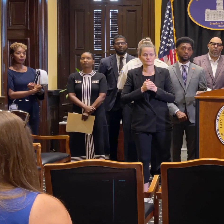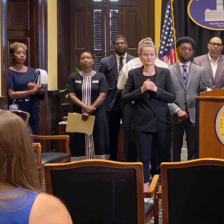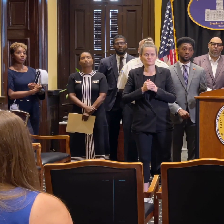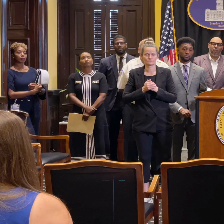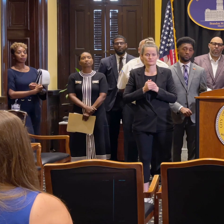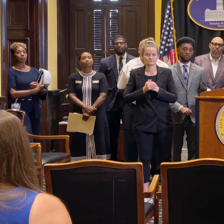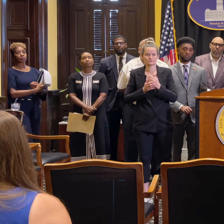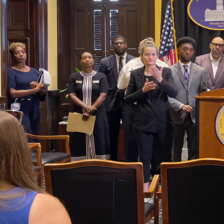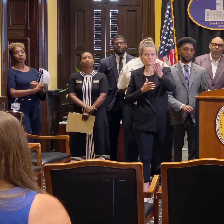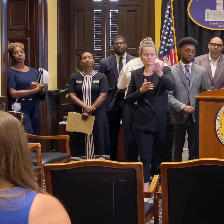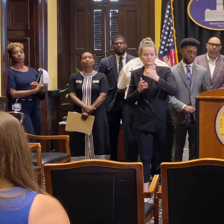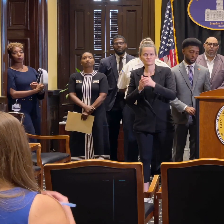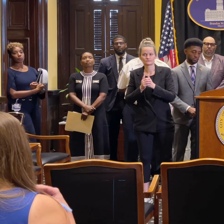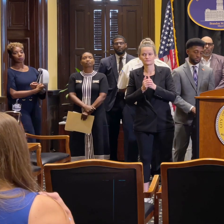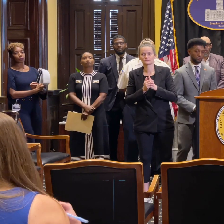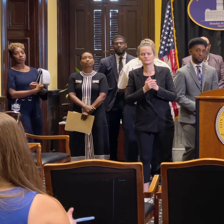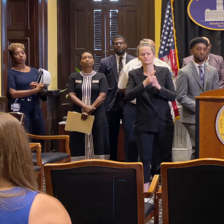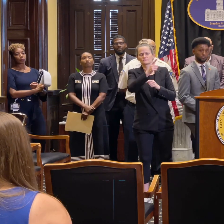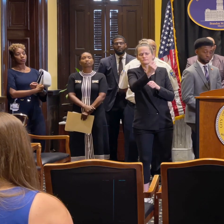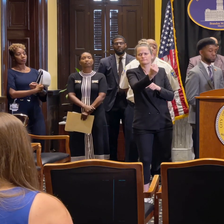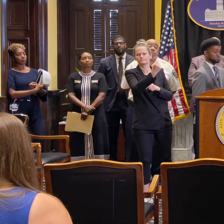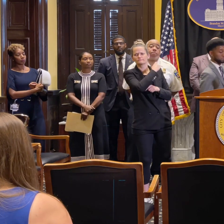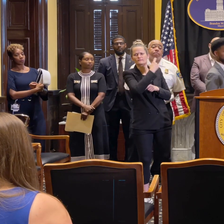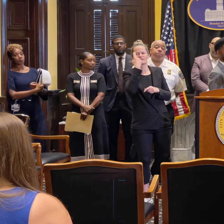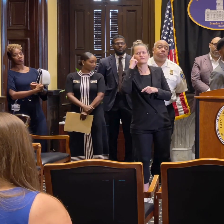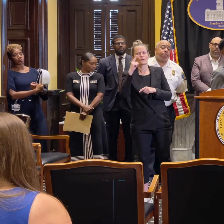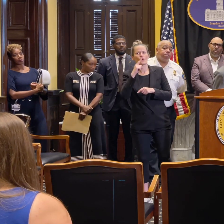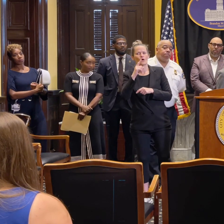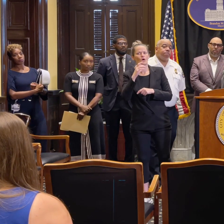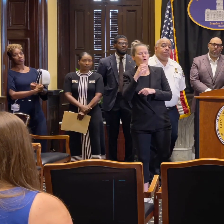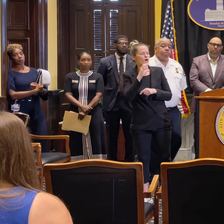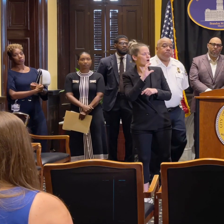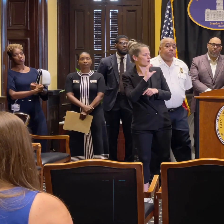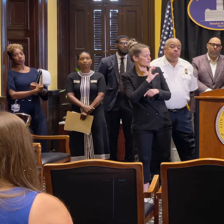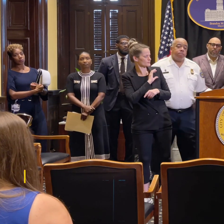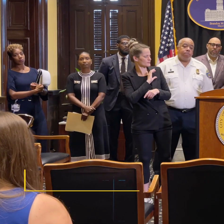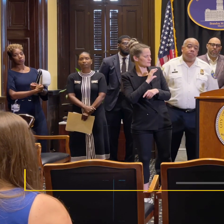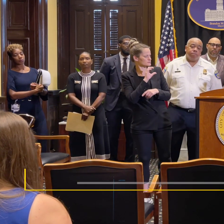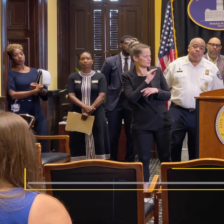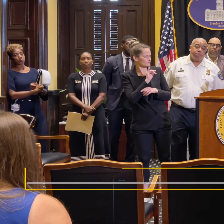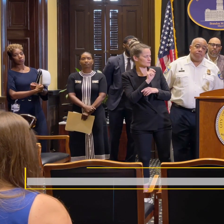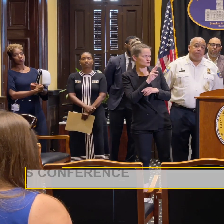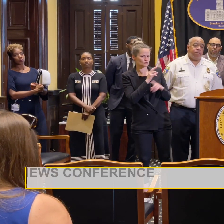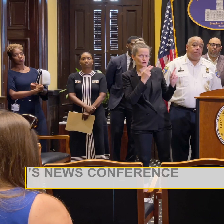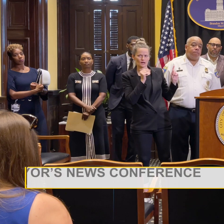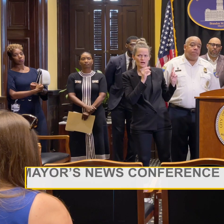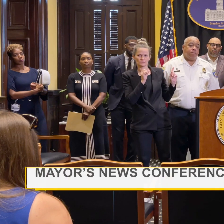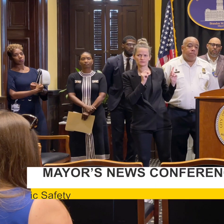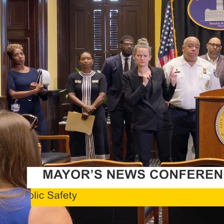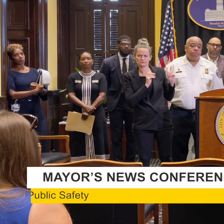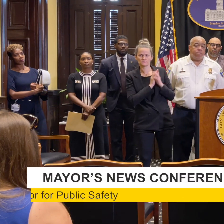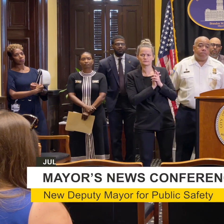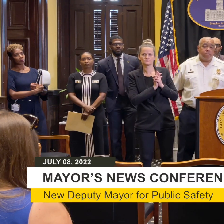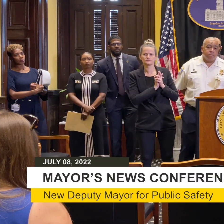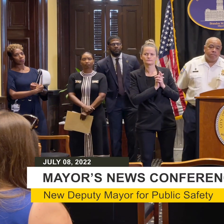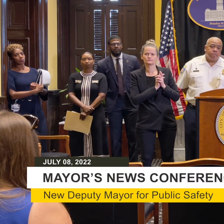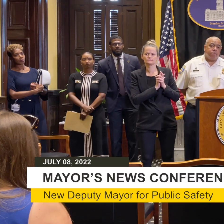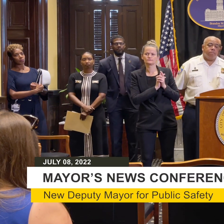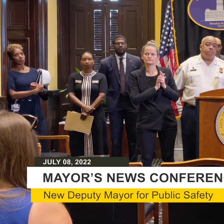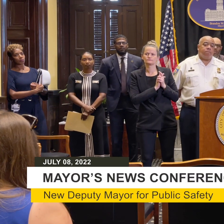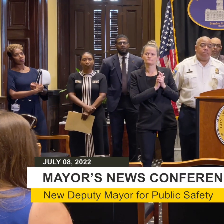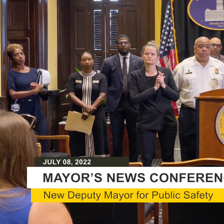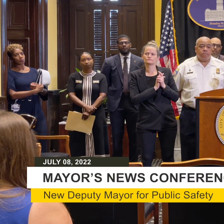May I ask a question of the commissioner? Commissioner Harrison, Deputy Mayor Bartsdale has been